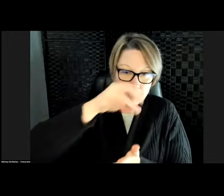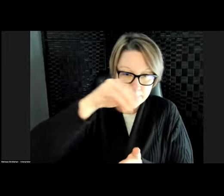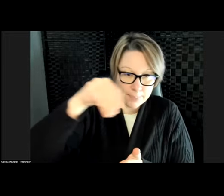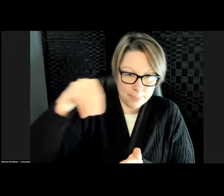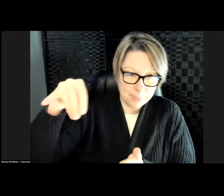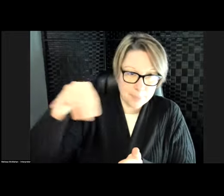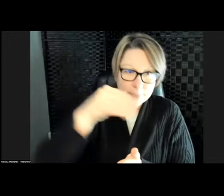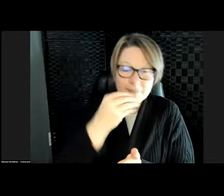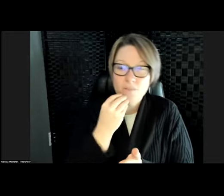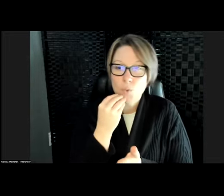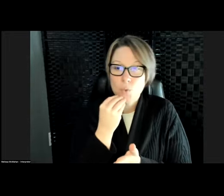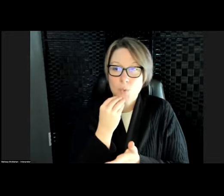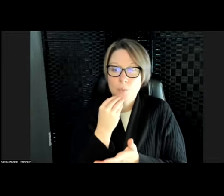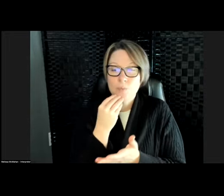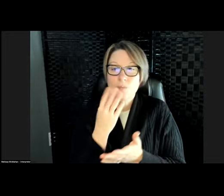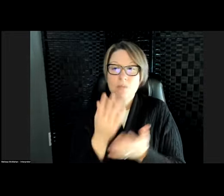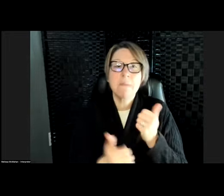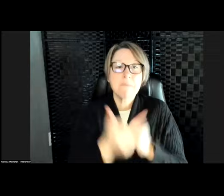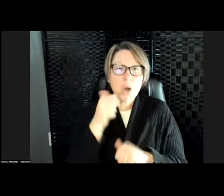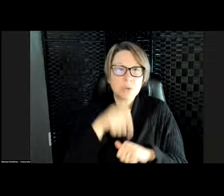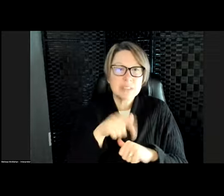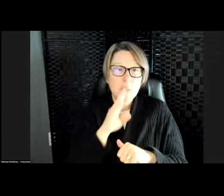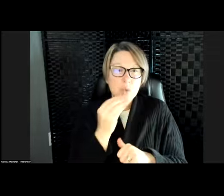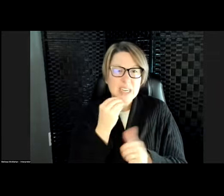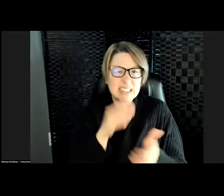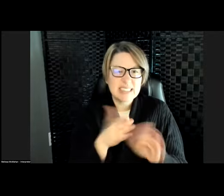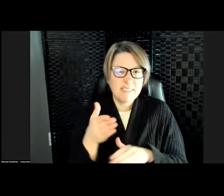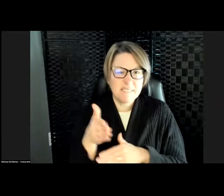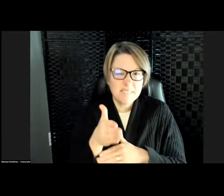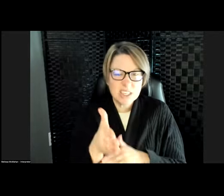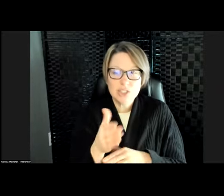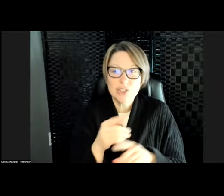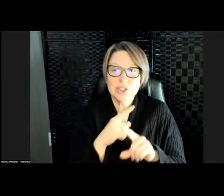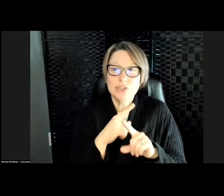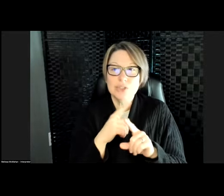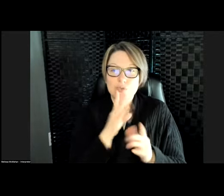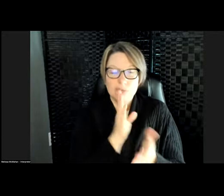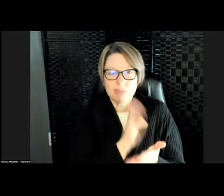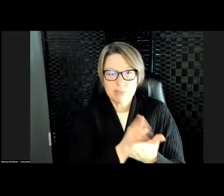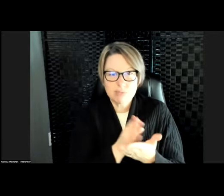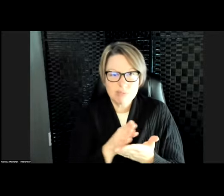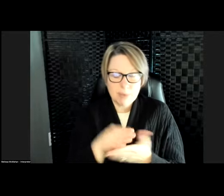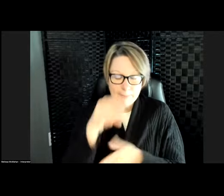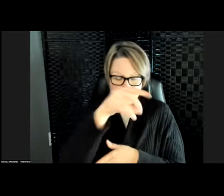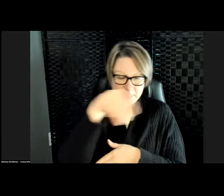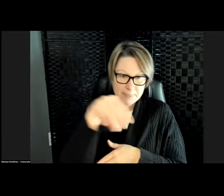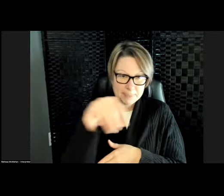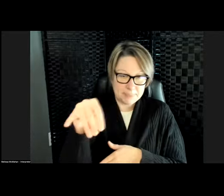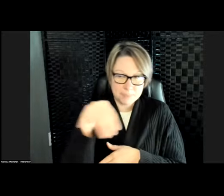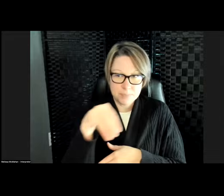Most of the time, they'll eat dead fish that the keepers will chop up and throw in there. All of them, except for Tink, because